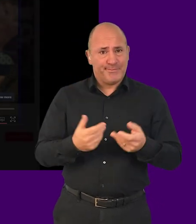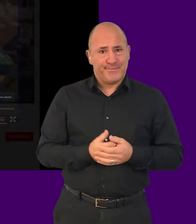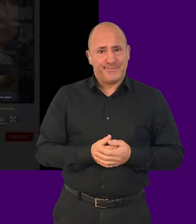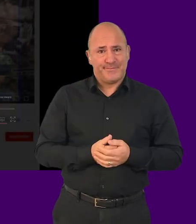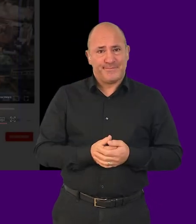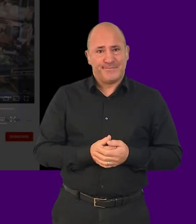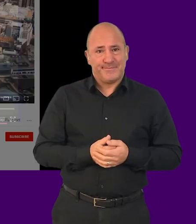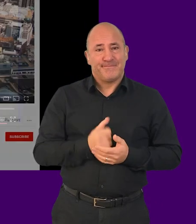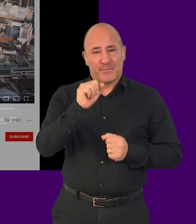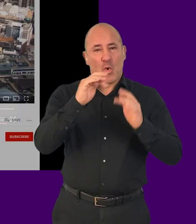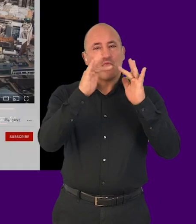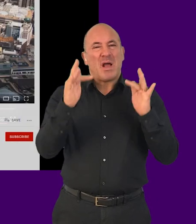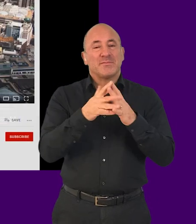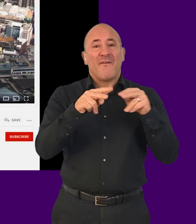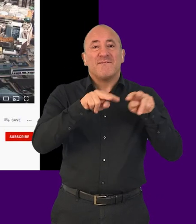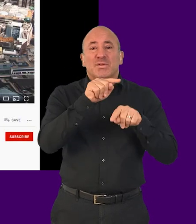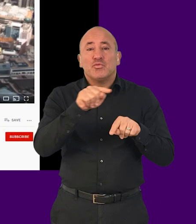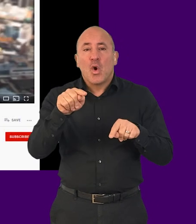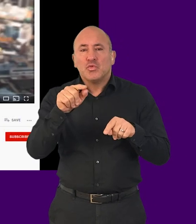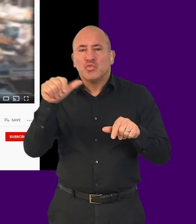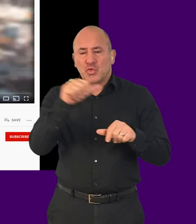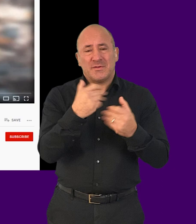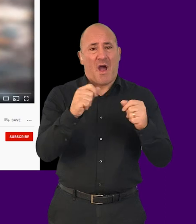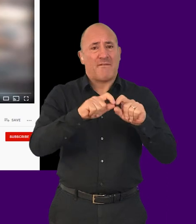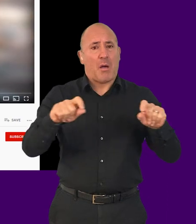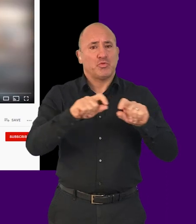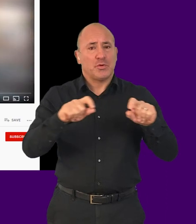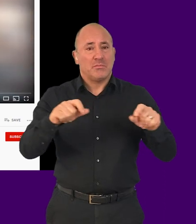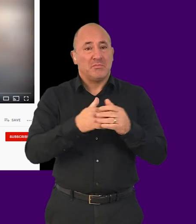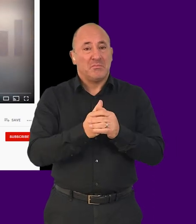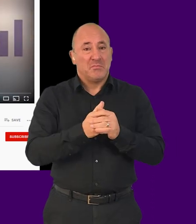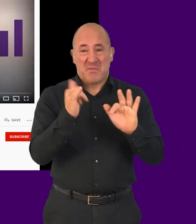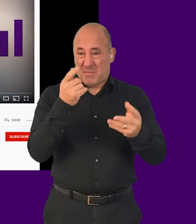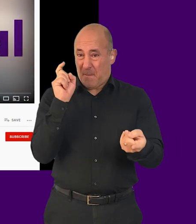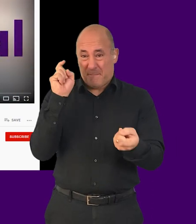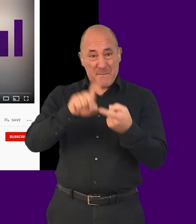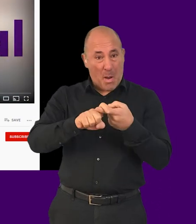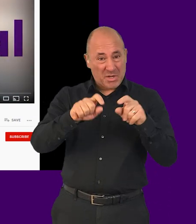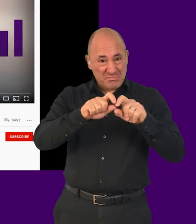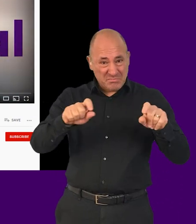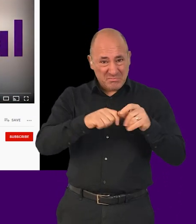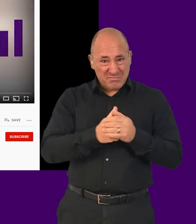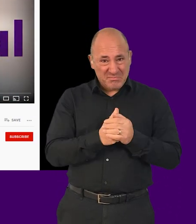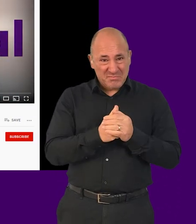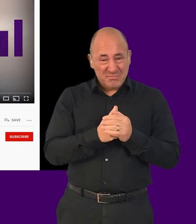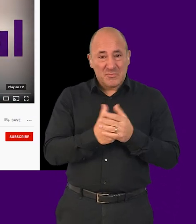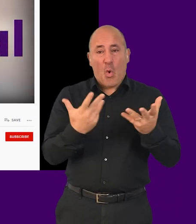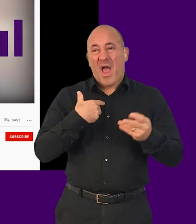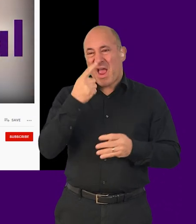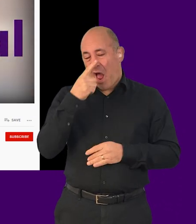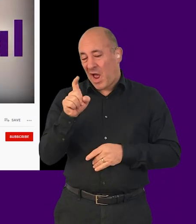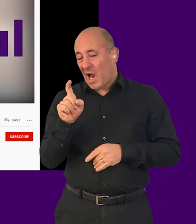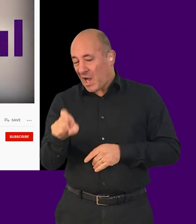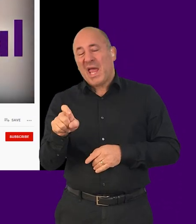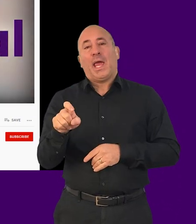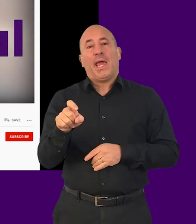Check that all videos on your website have captions. These can be permanently displayed or be available for people to turn on.